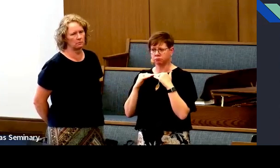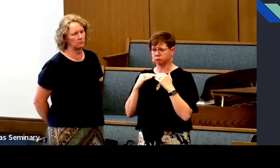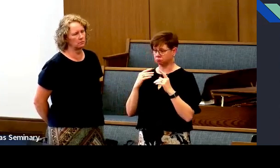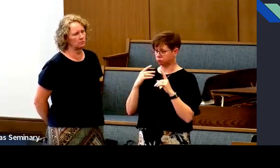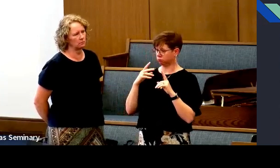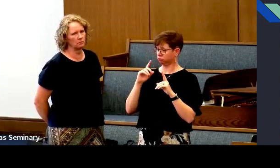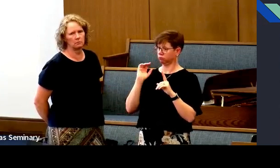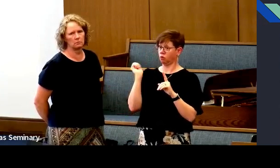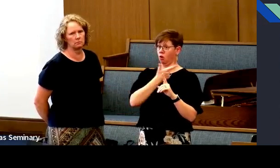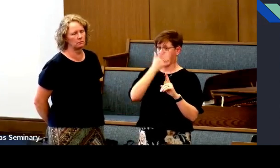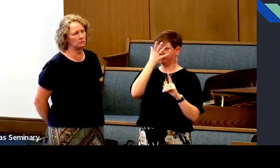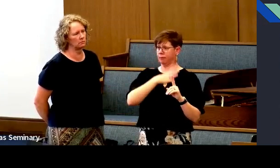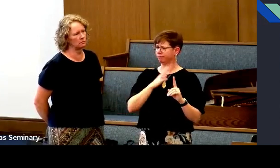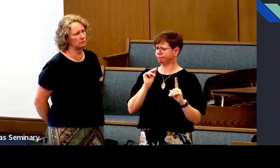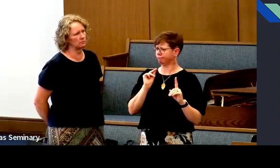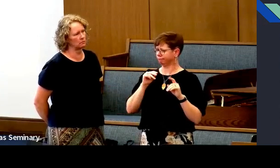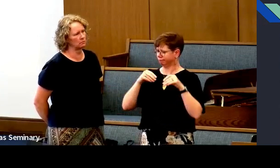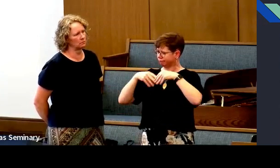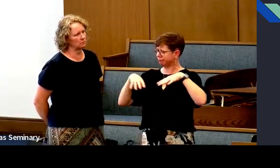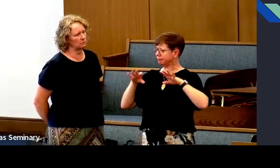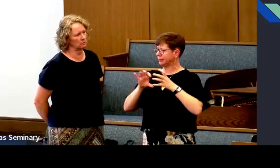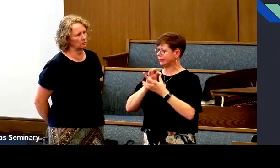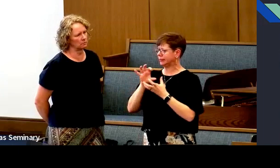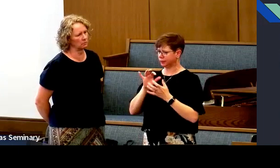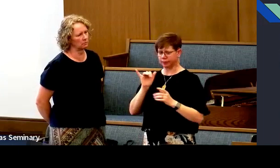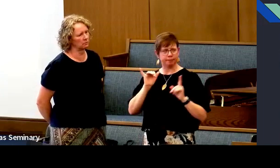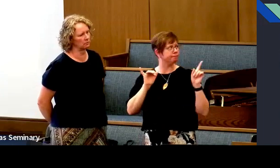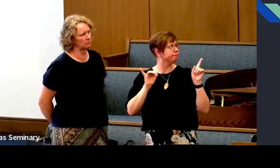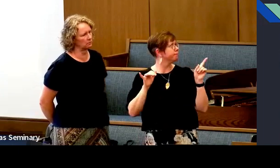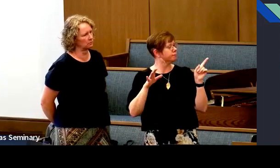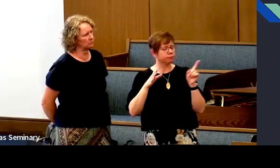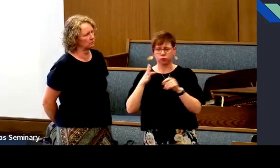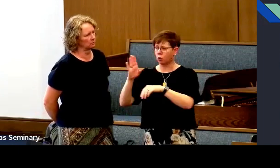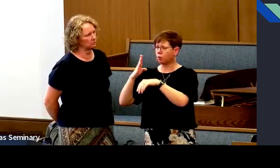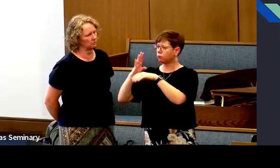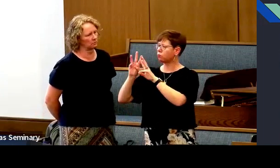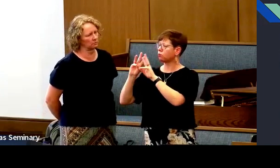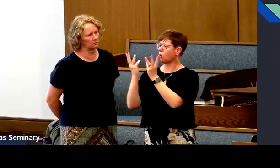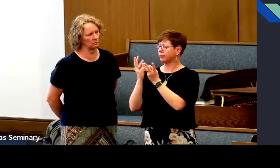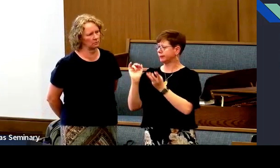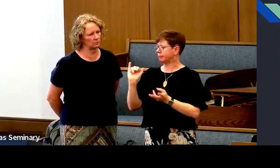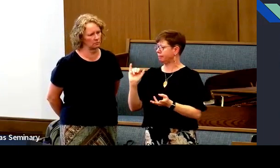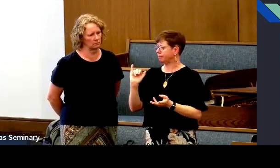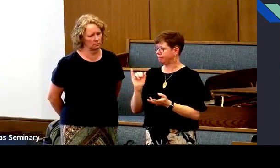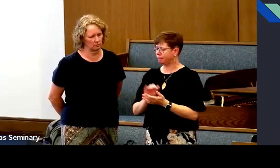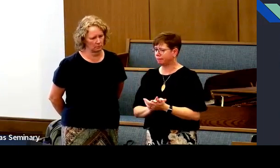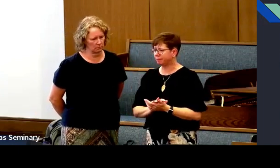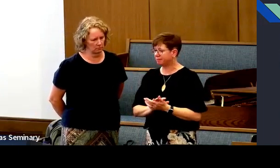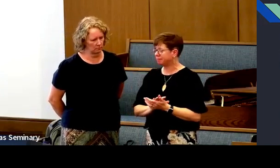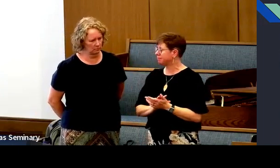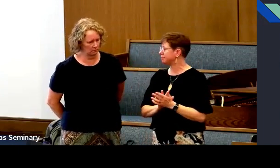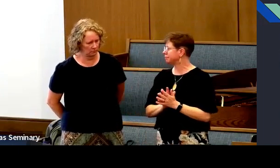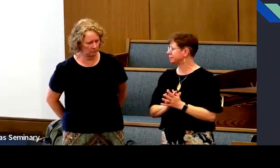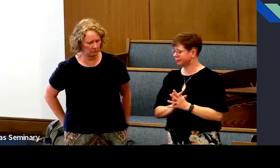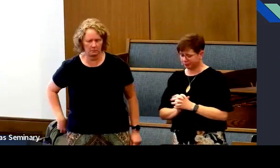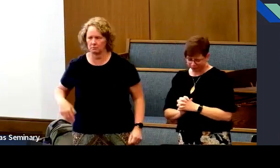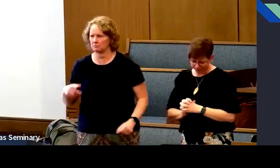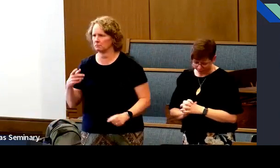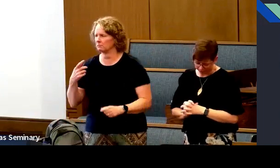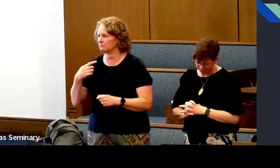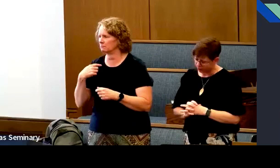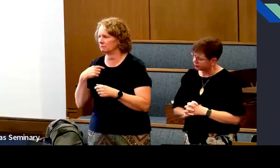the church. And, and it's a mixture, just like that board, a ward is the same way.